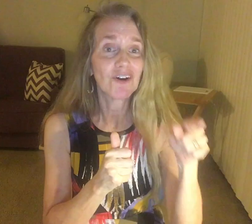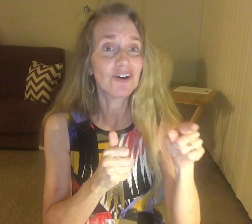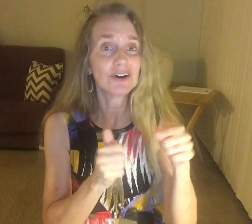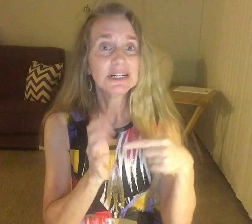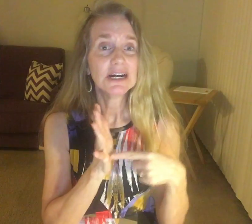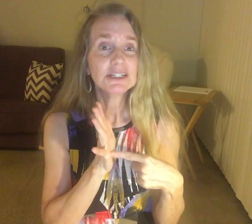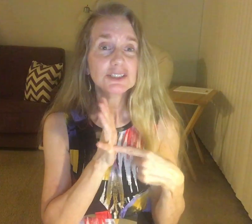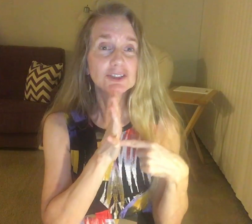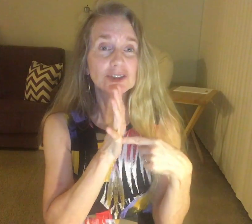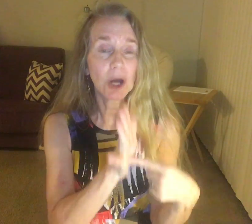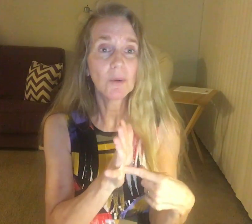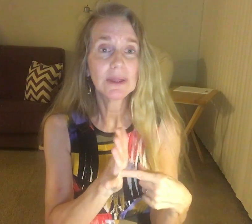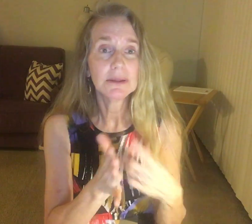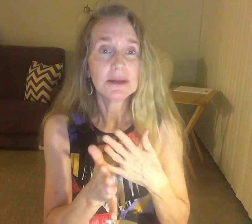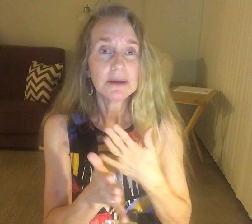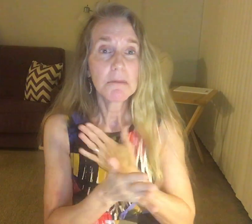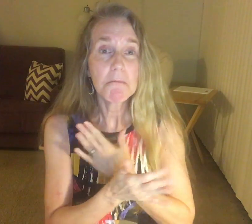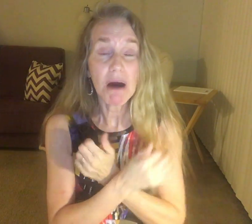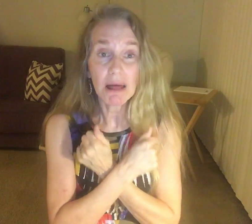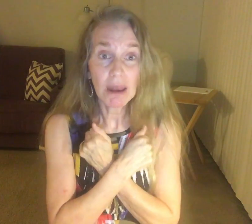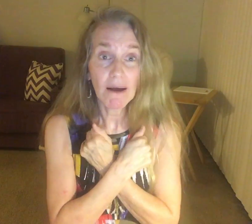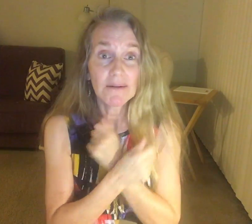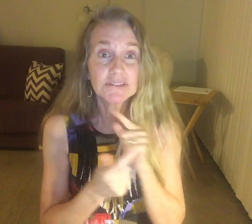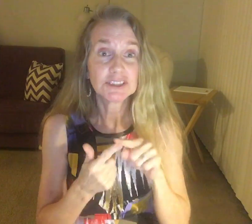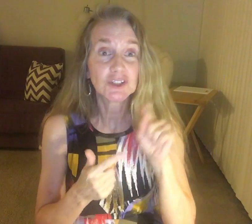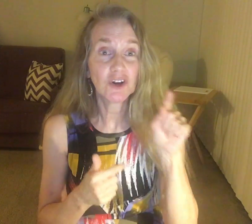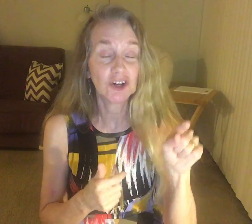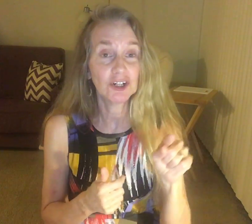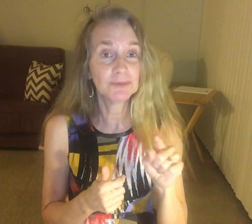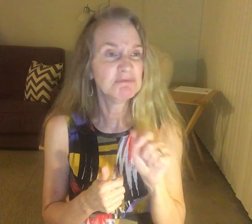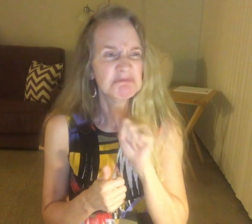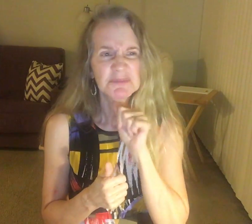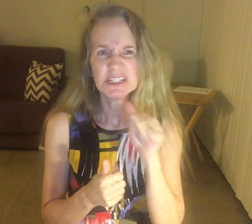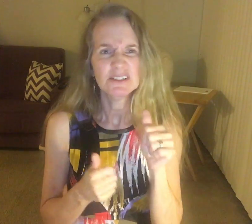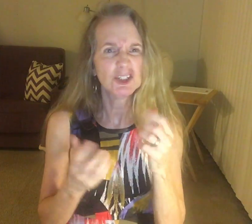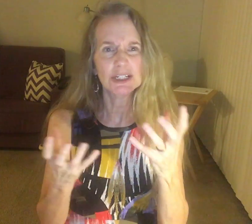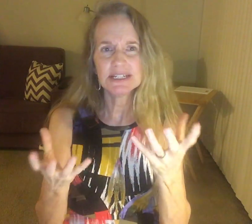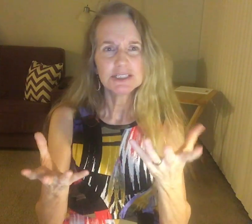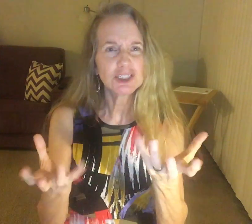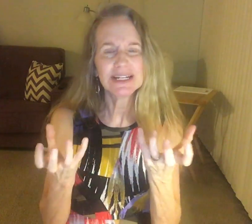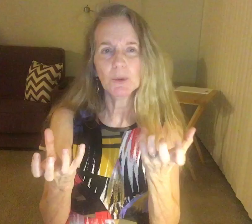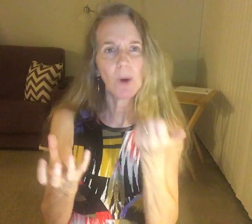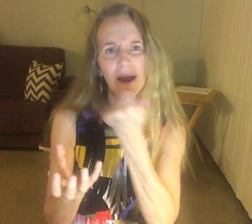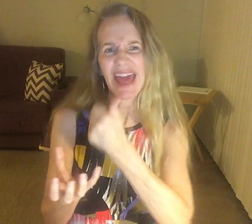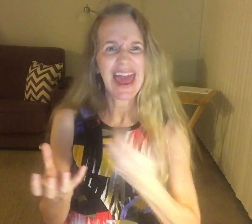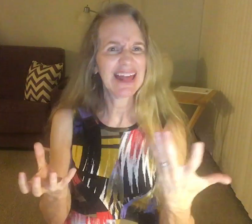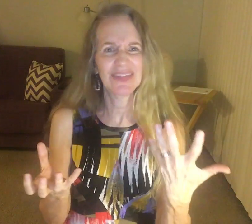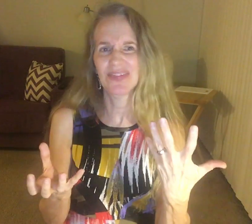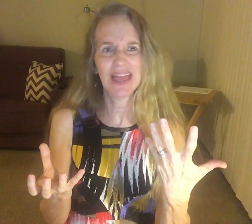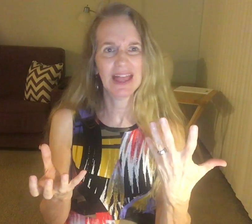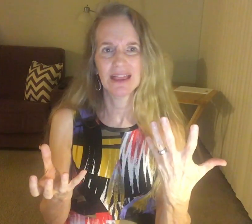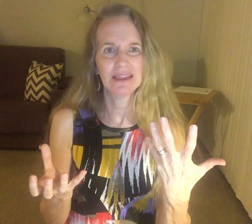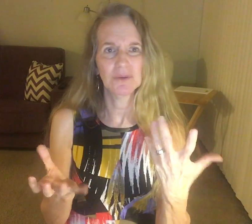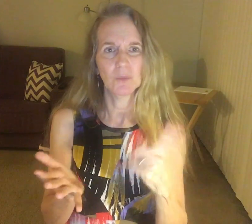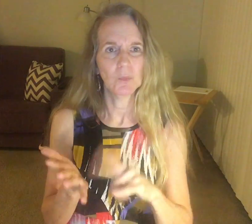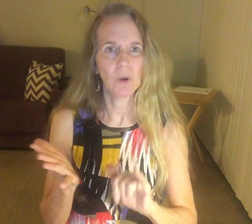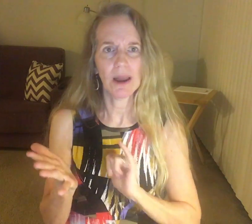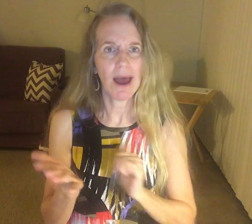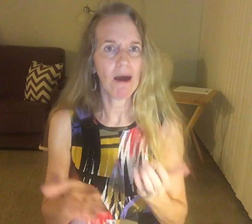her, showing my love to her. She didn't want anything what I